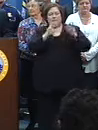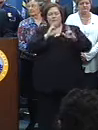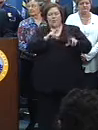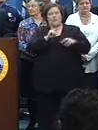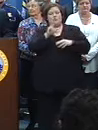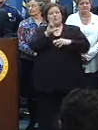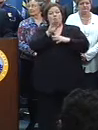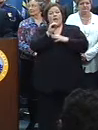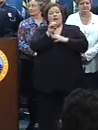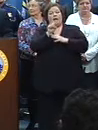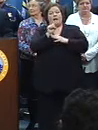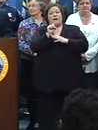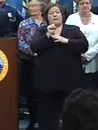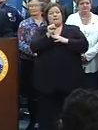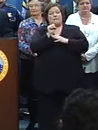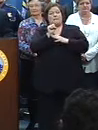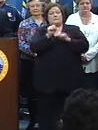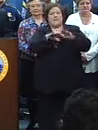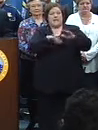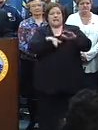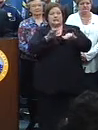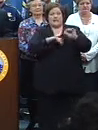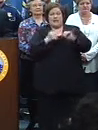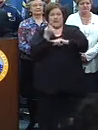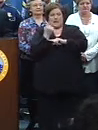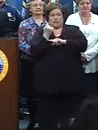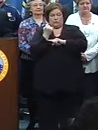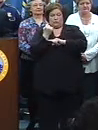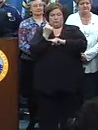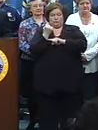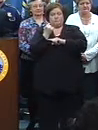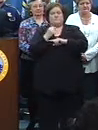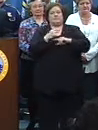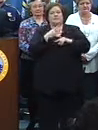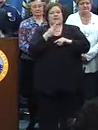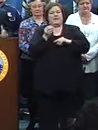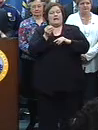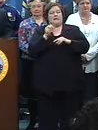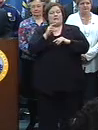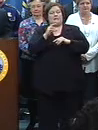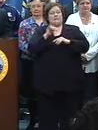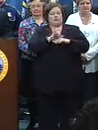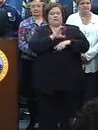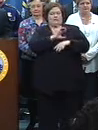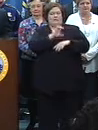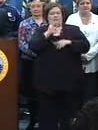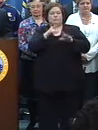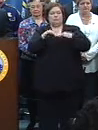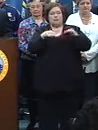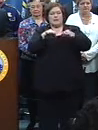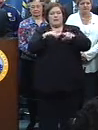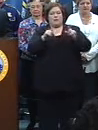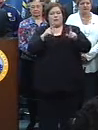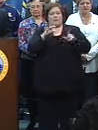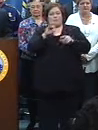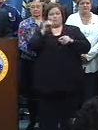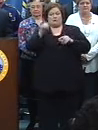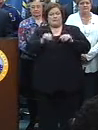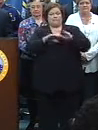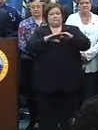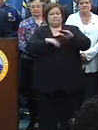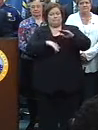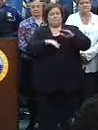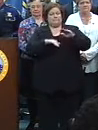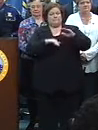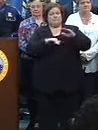Fewer crimes were committed this year as compared to 2011. The chief can talk a little bit more about this, but there was a 9% reduction in